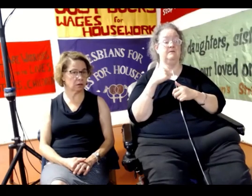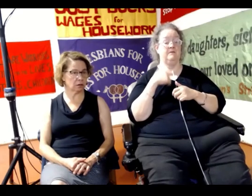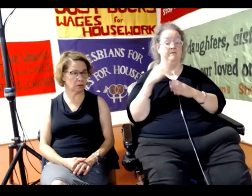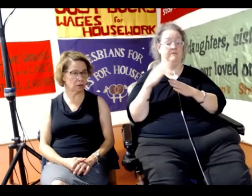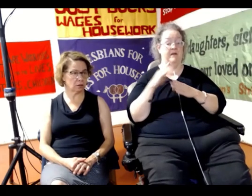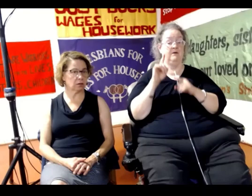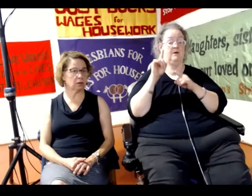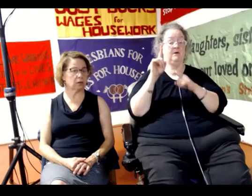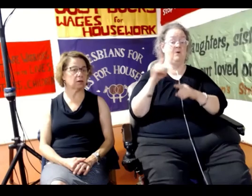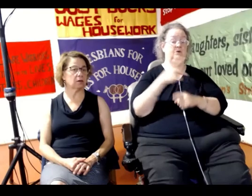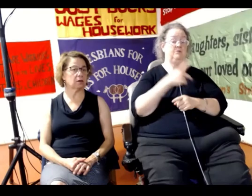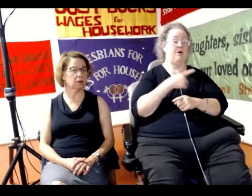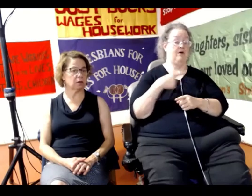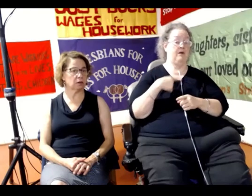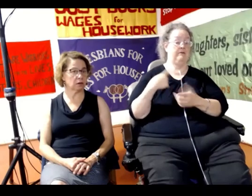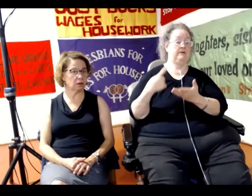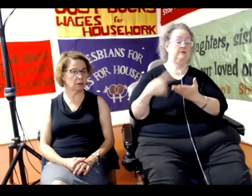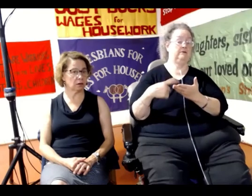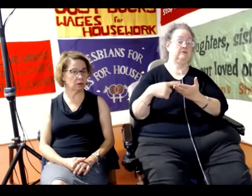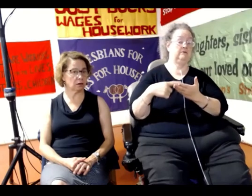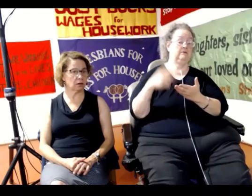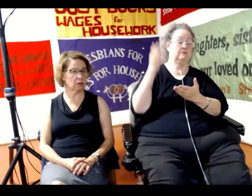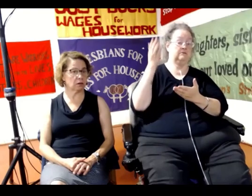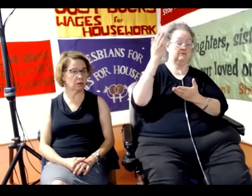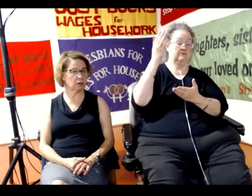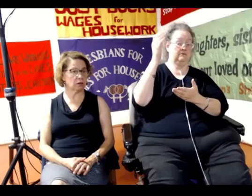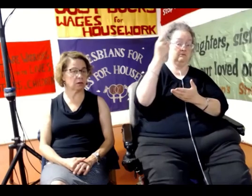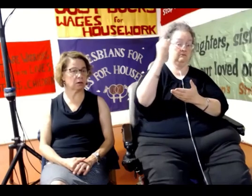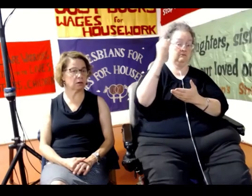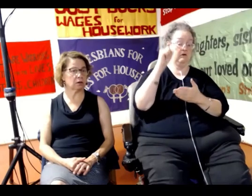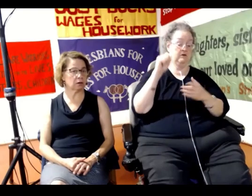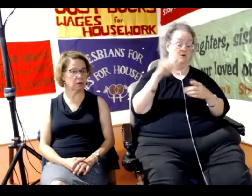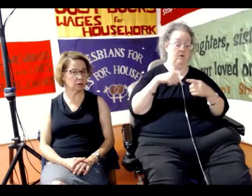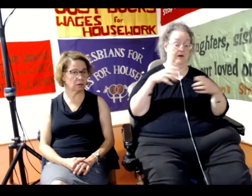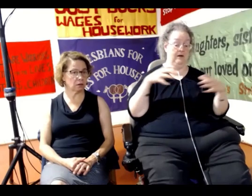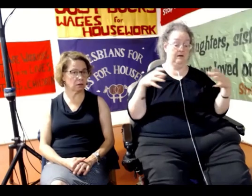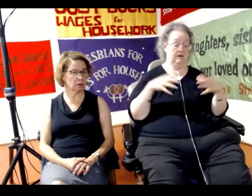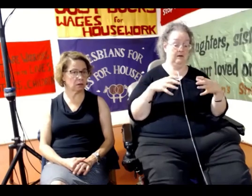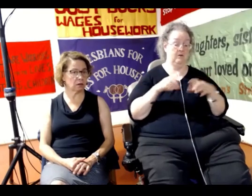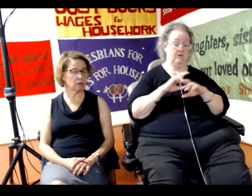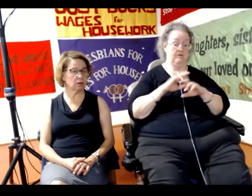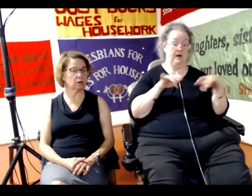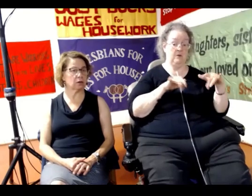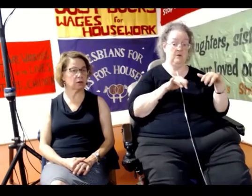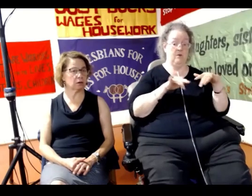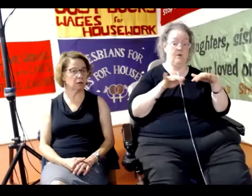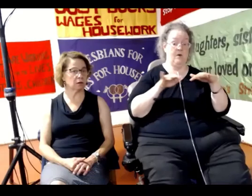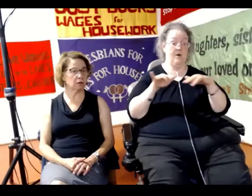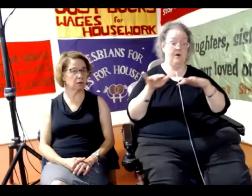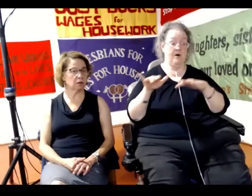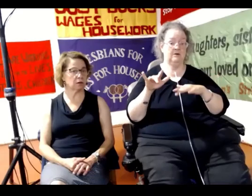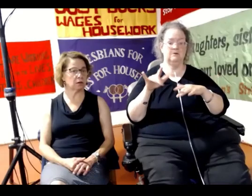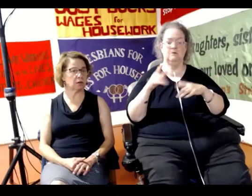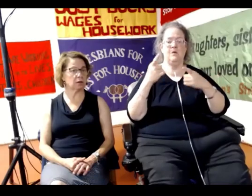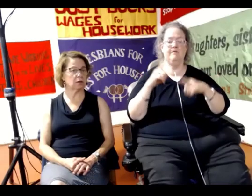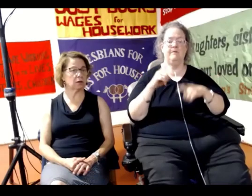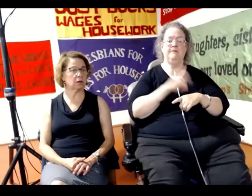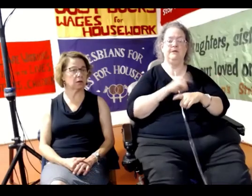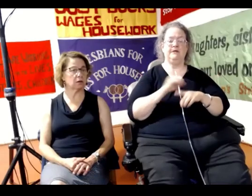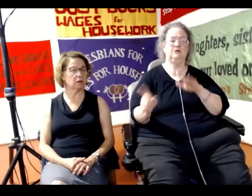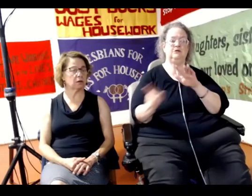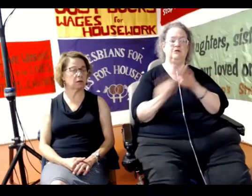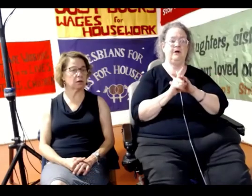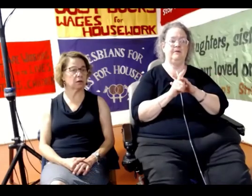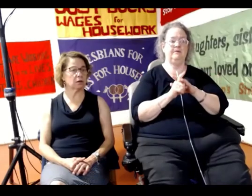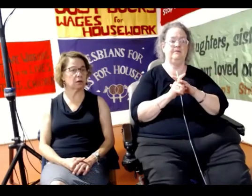to parliament again. When we all assembled and we were about to walk to parliament, suddenly the police comes there and they